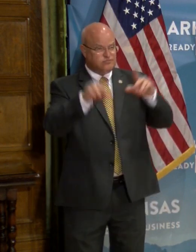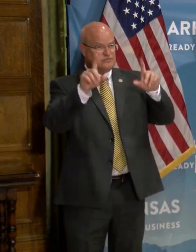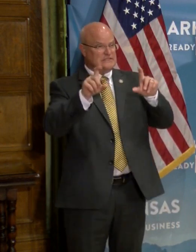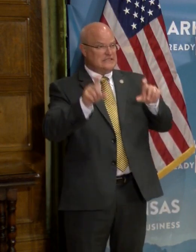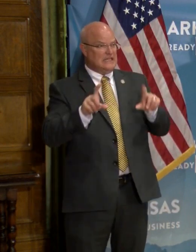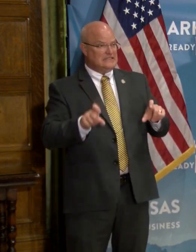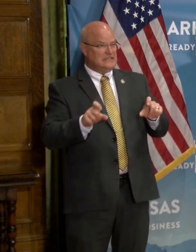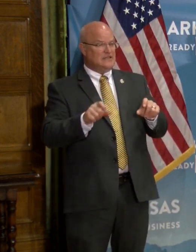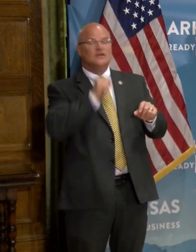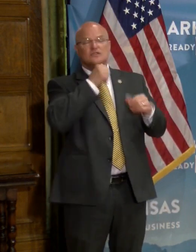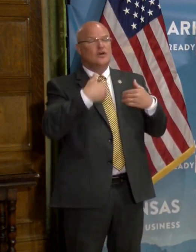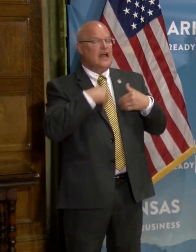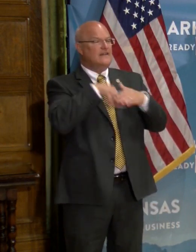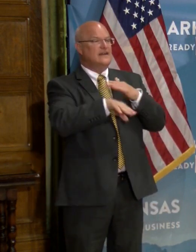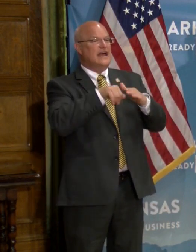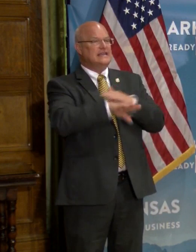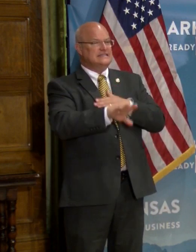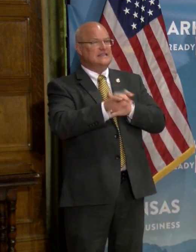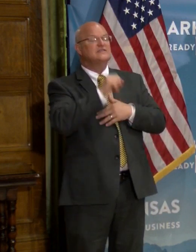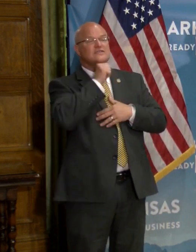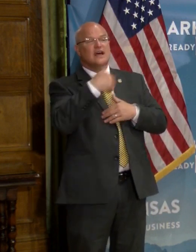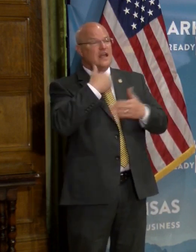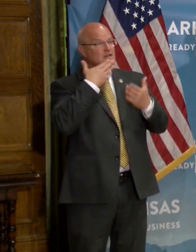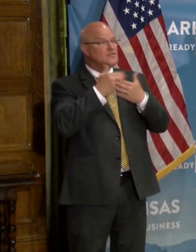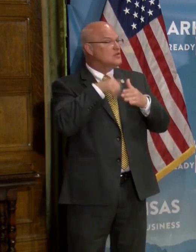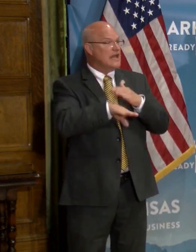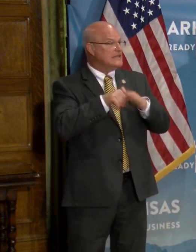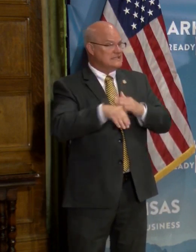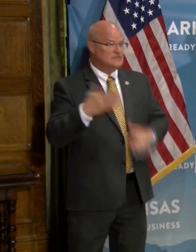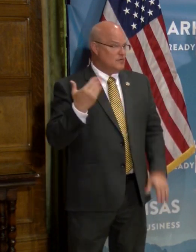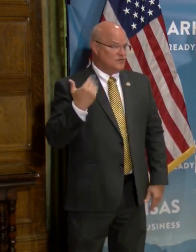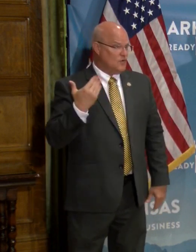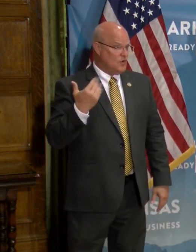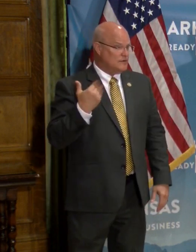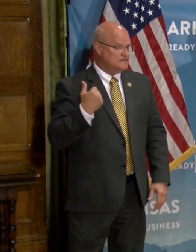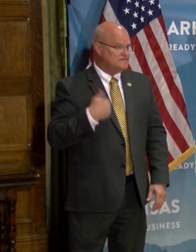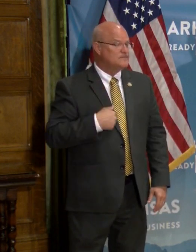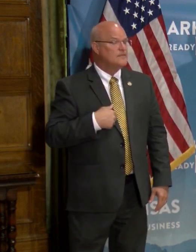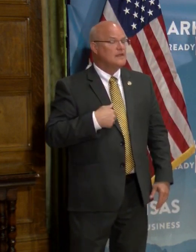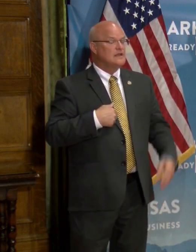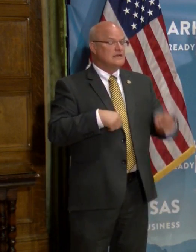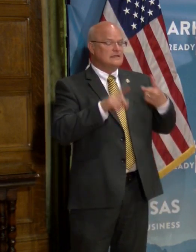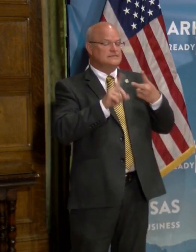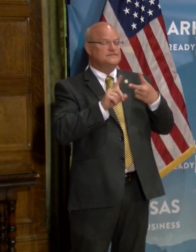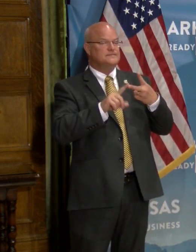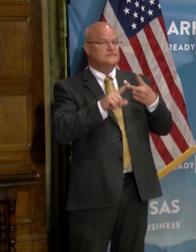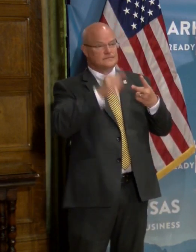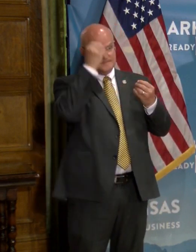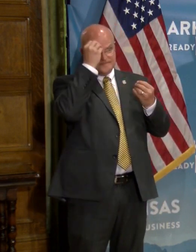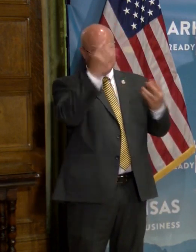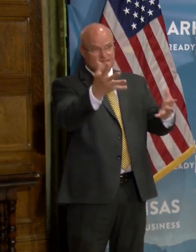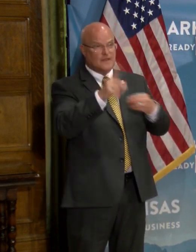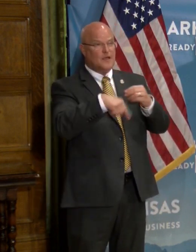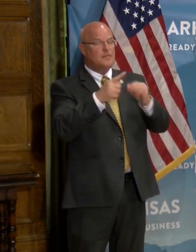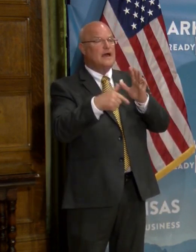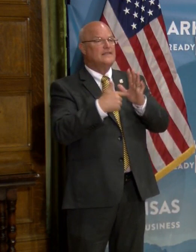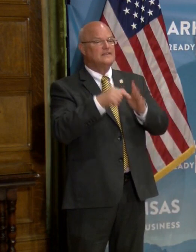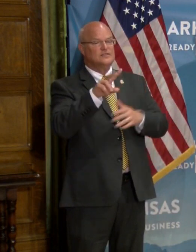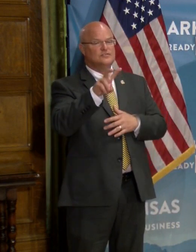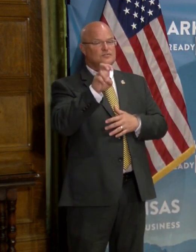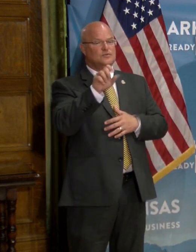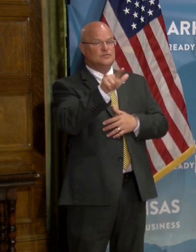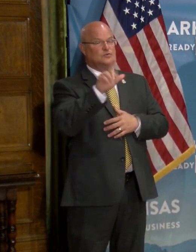testing who did not have access or did not have good access before. Uh, the second thing that I need to point out about this, uh,